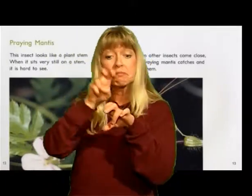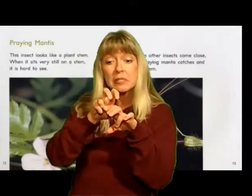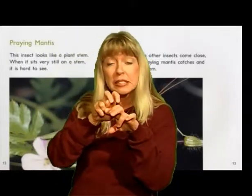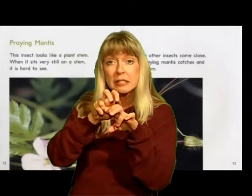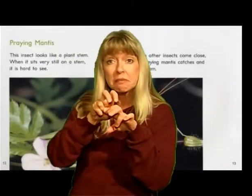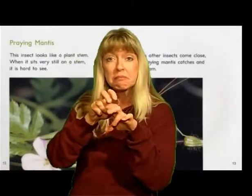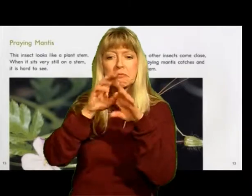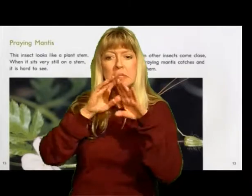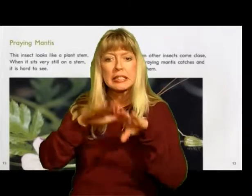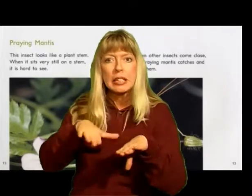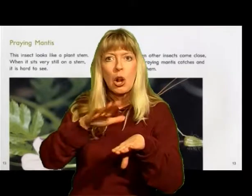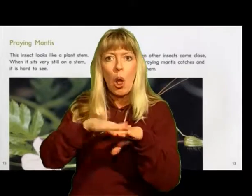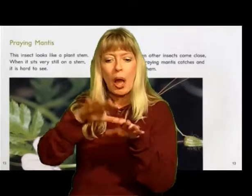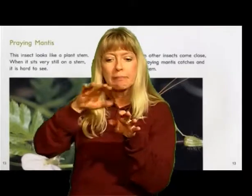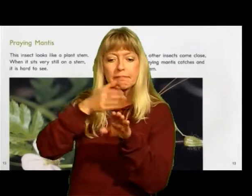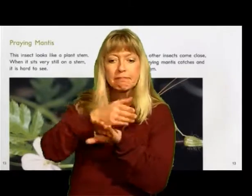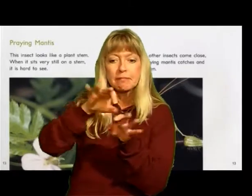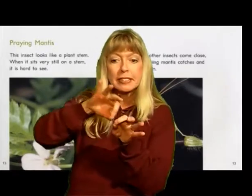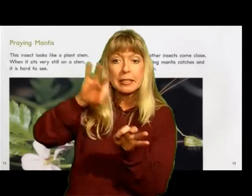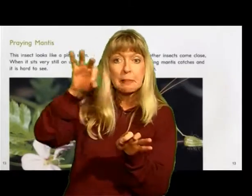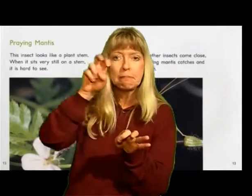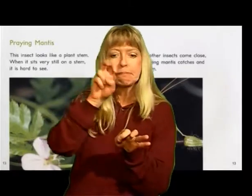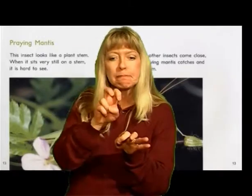When it sits very still on a stem